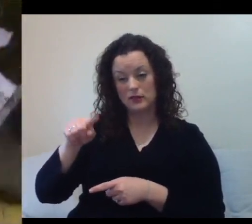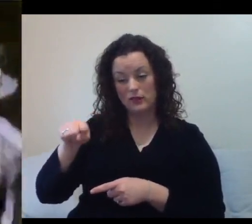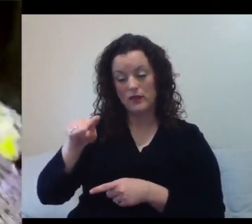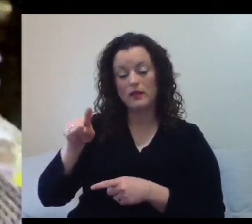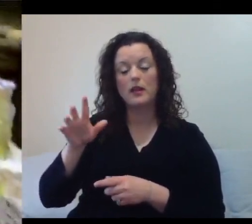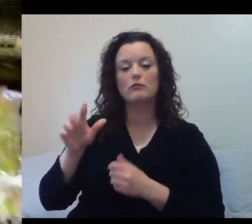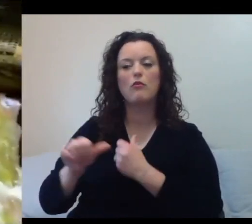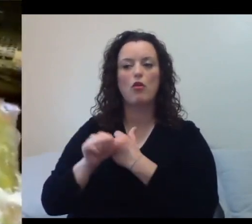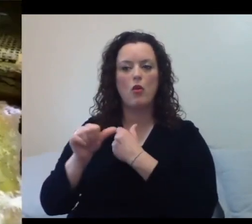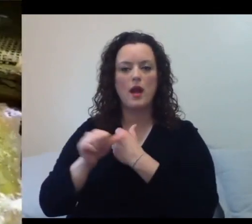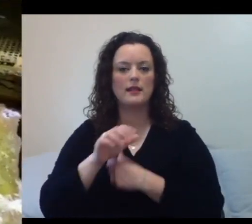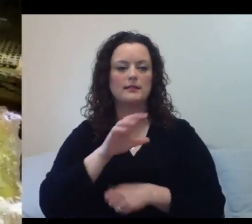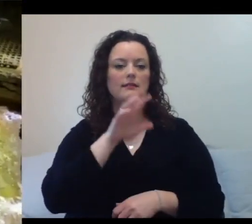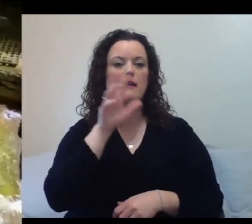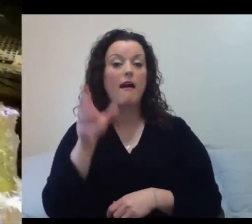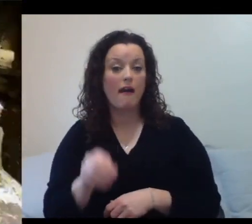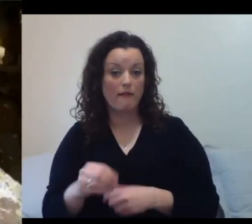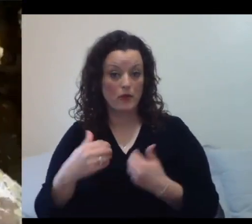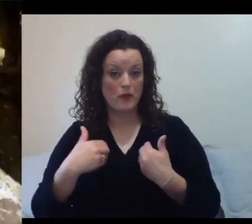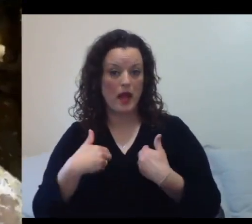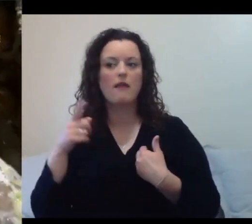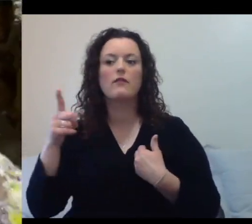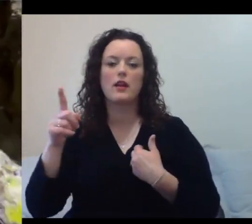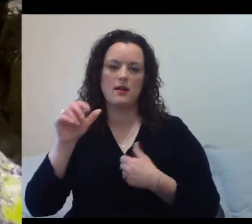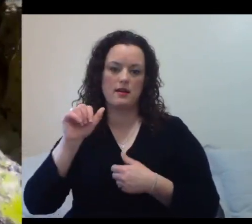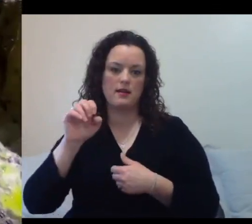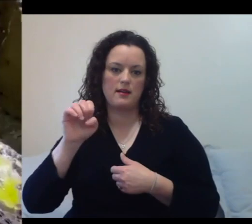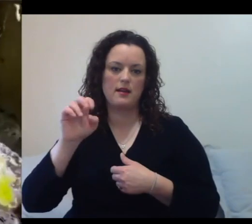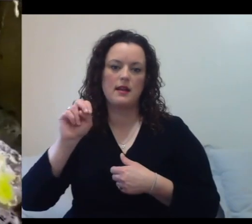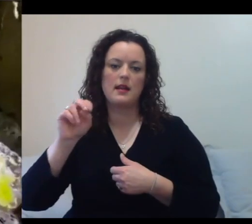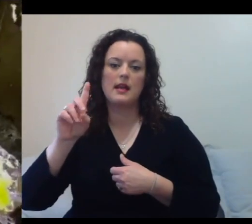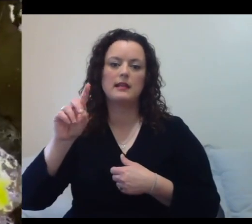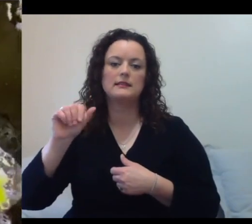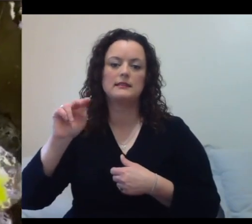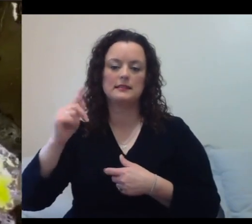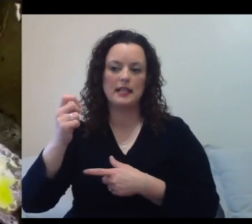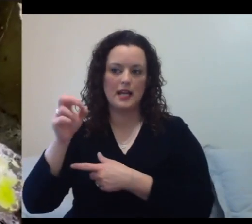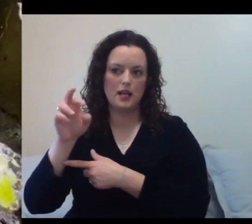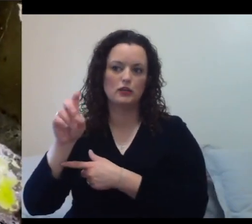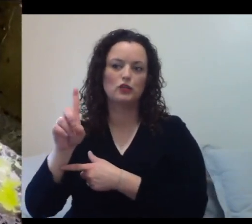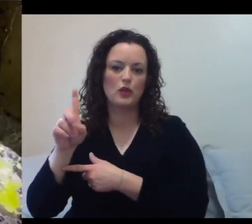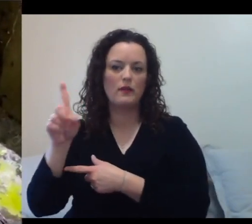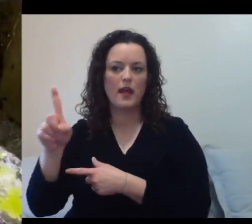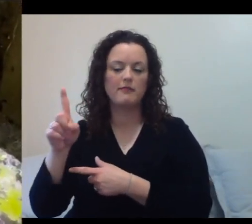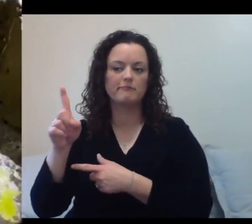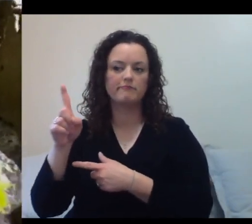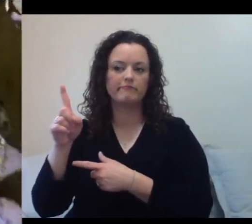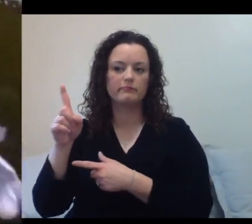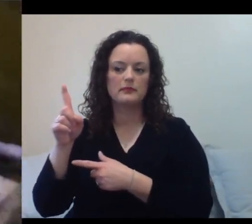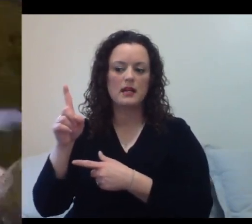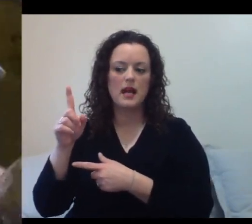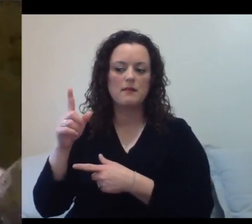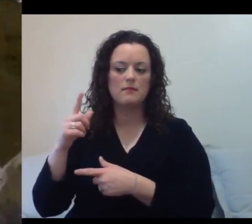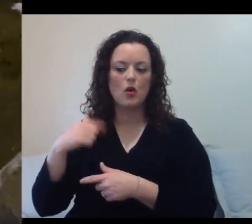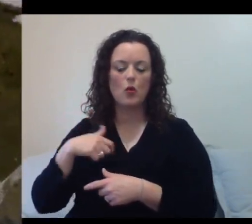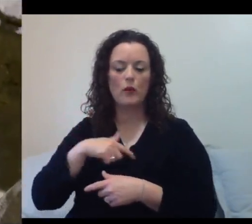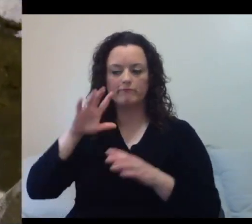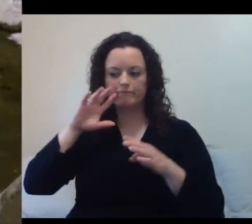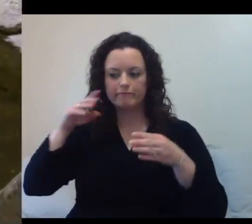They are a safe species within the days of day. So it's a species that we are focusing a lot of attention on, trying to get their nose out a little bit